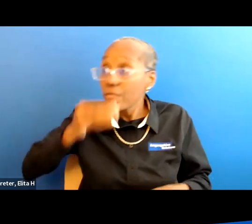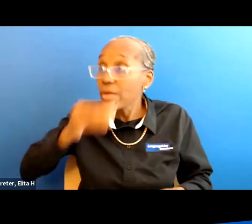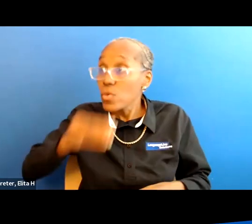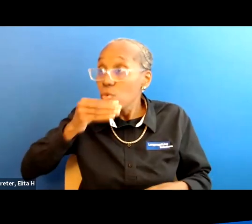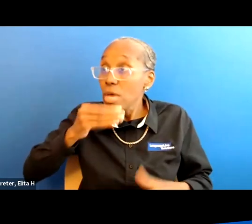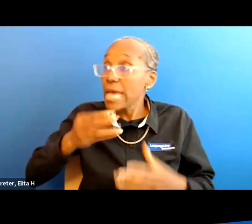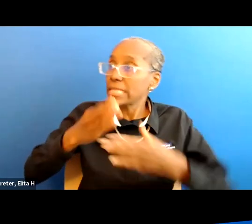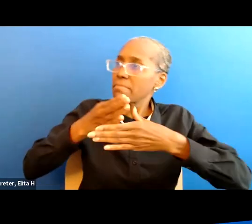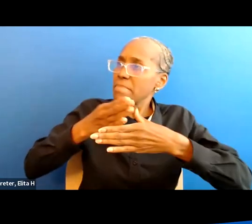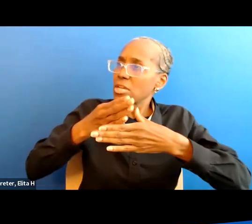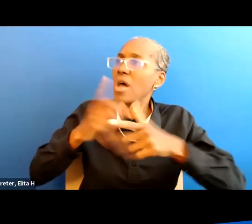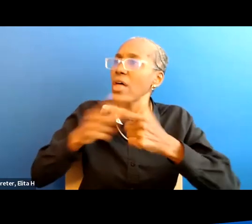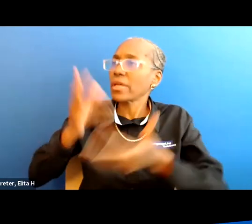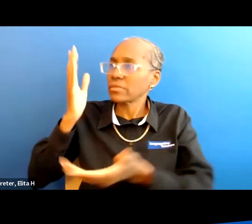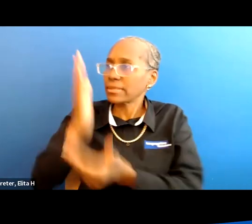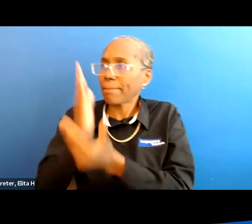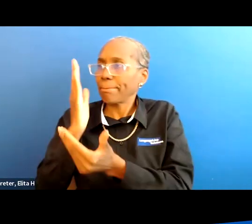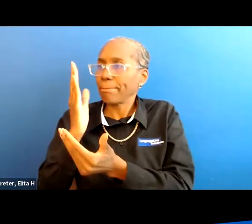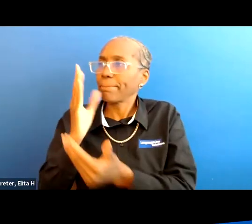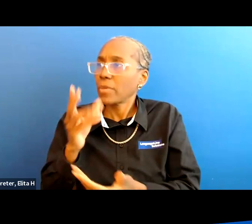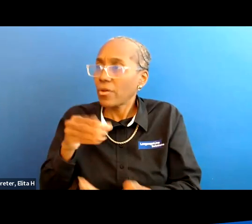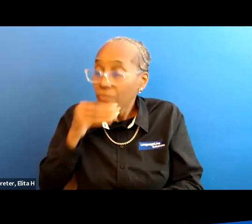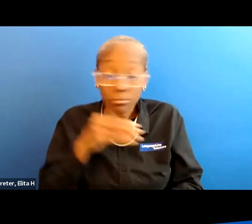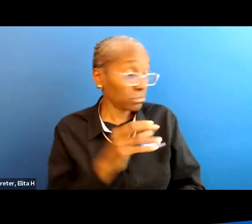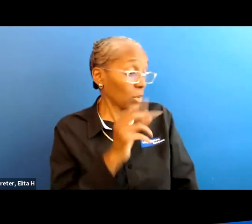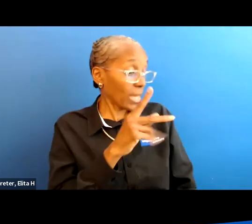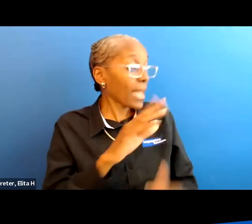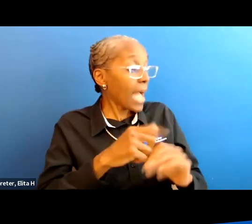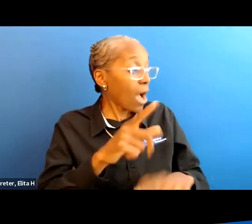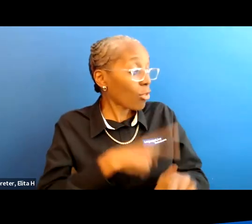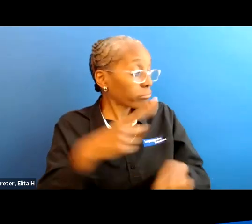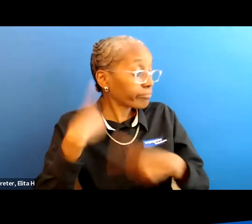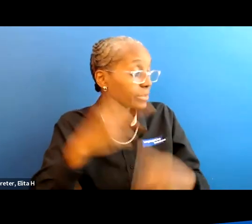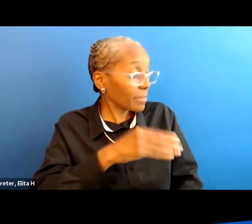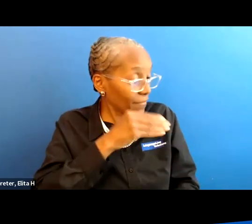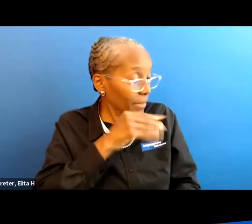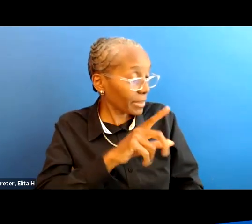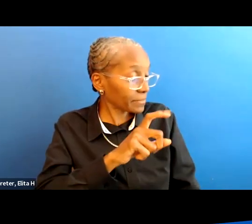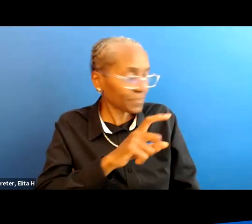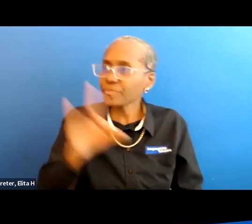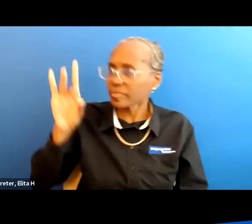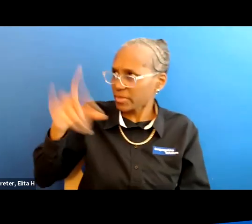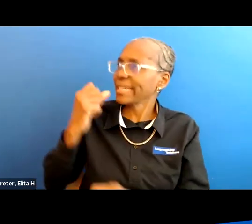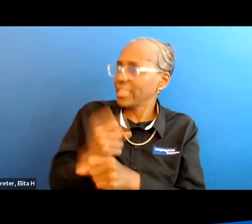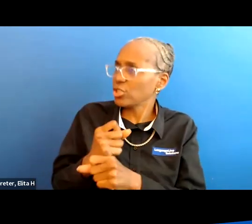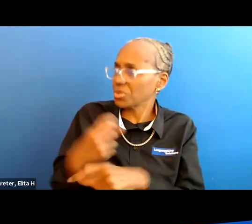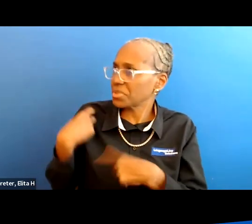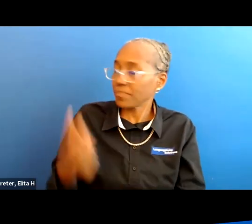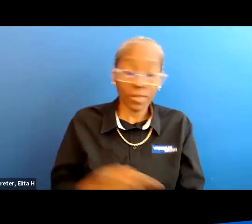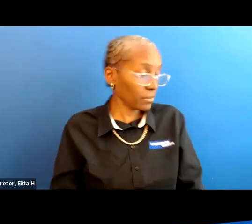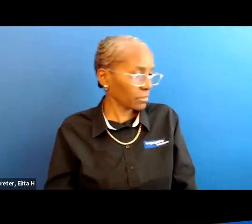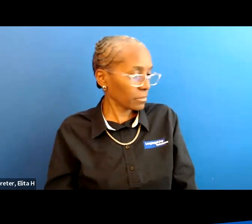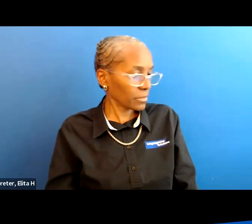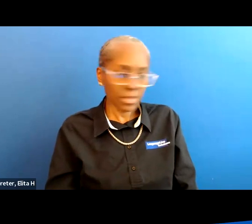intermediary and then i'm going to get off the vaping and so i said well how long have you been vaping oh for eight years now well